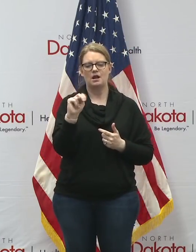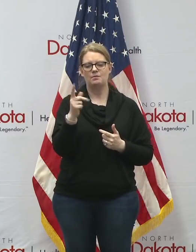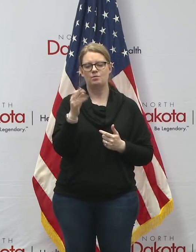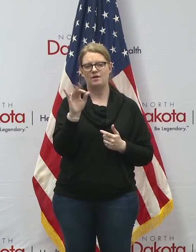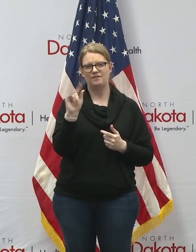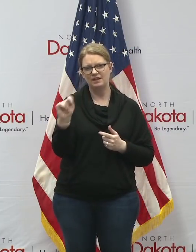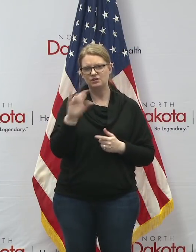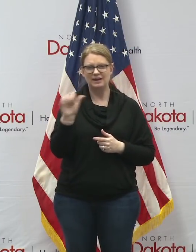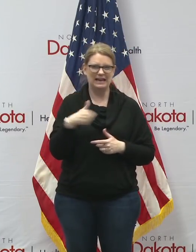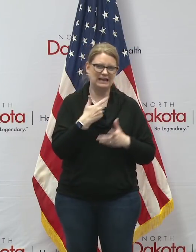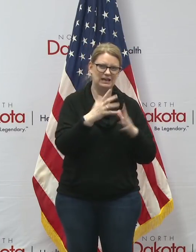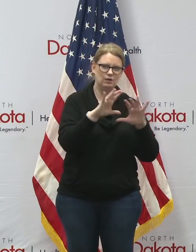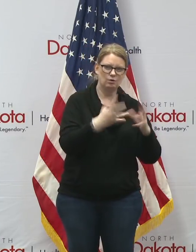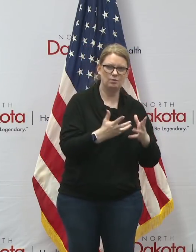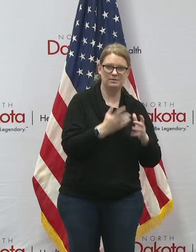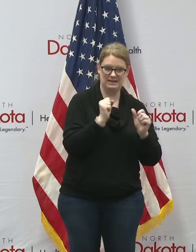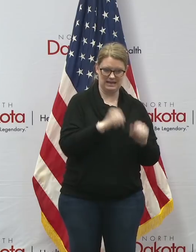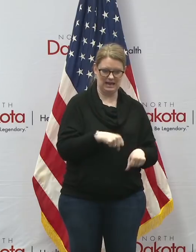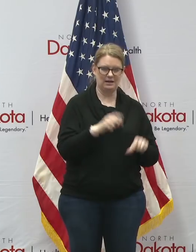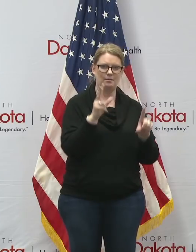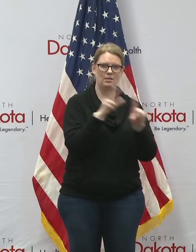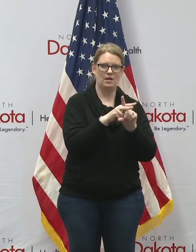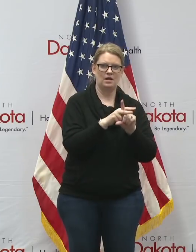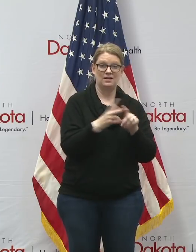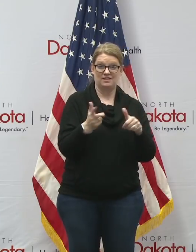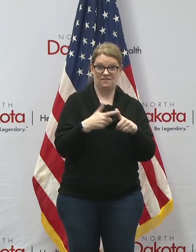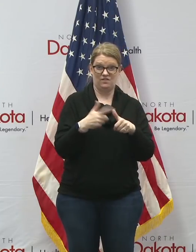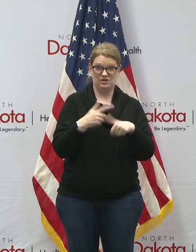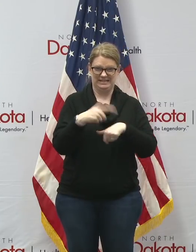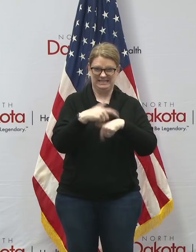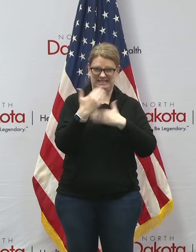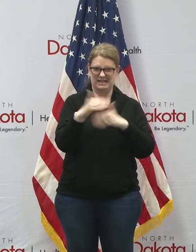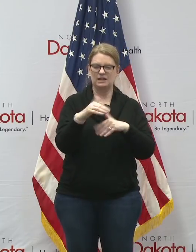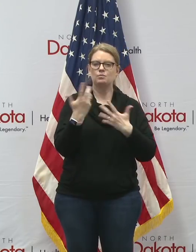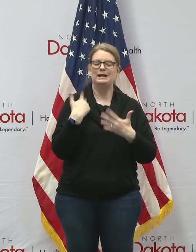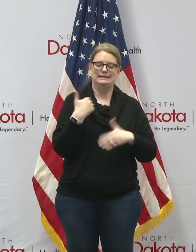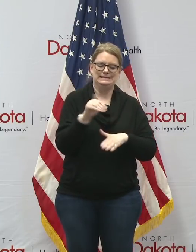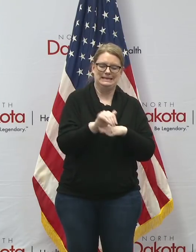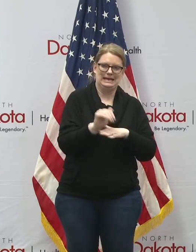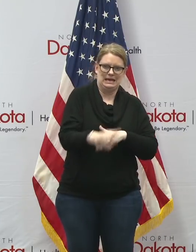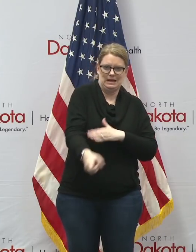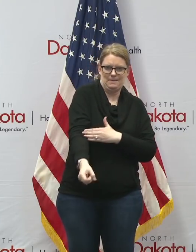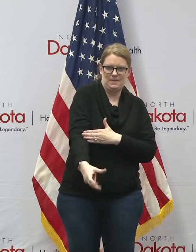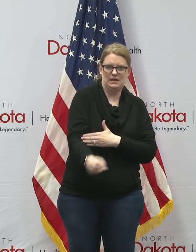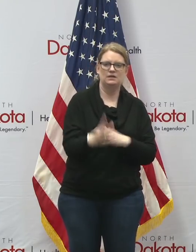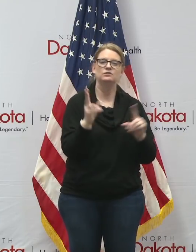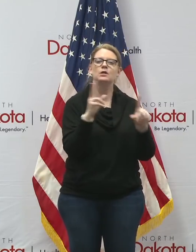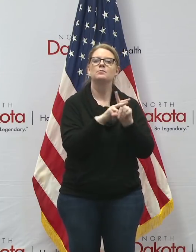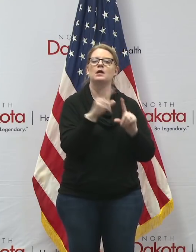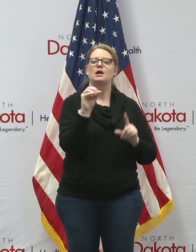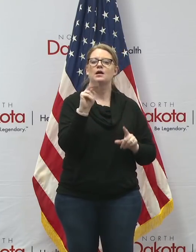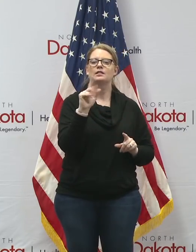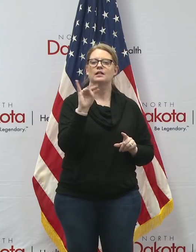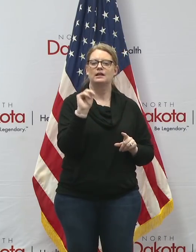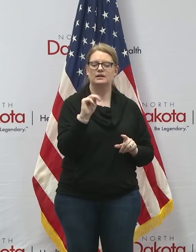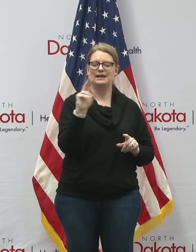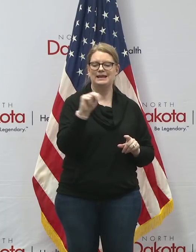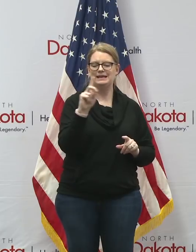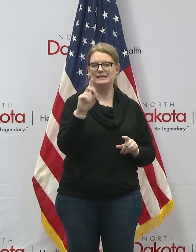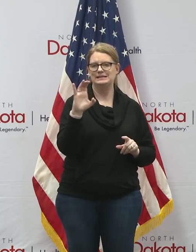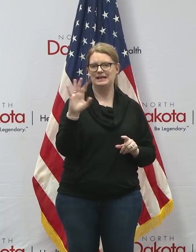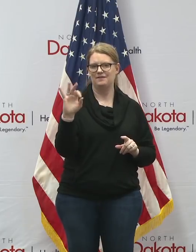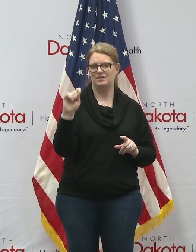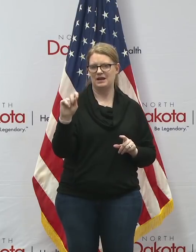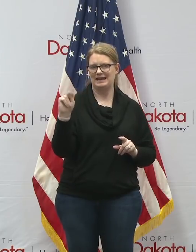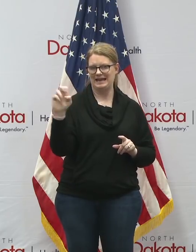group may apply the first deadline is tonight at midnight they can apply online at ndcf.net